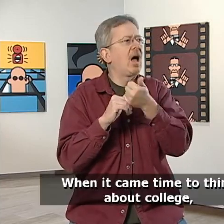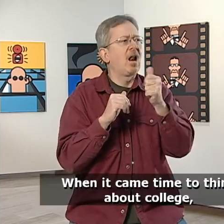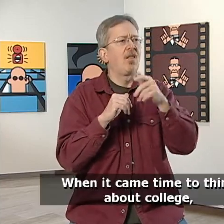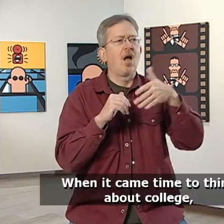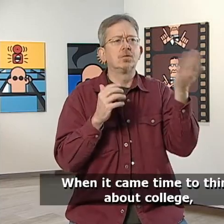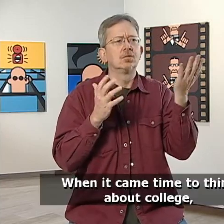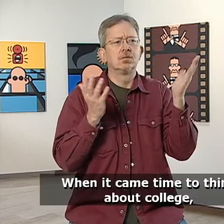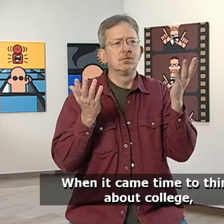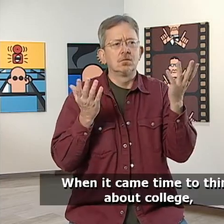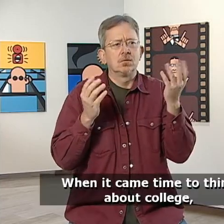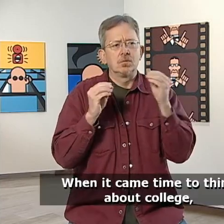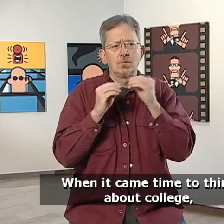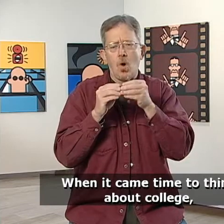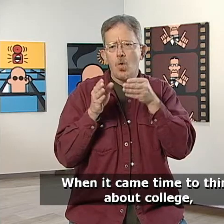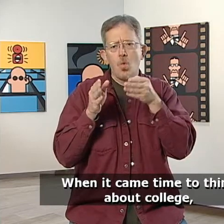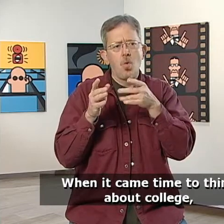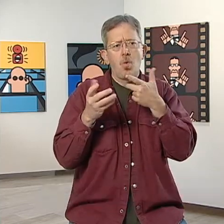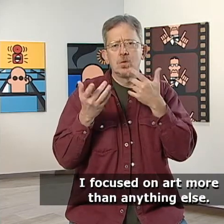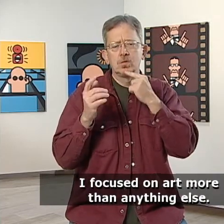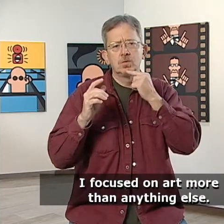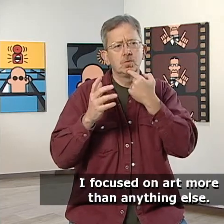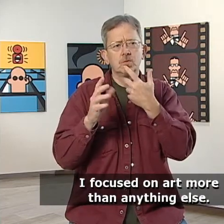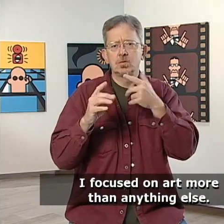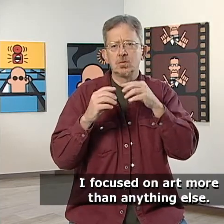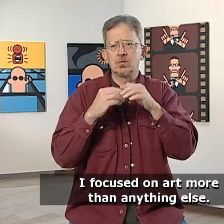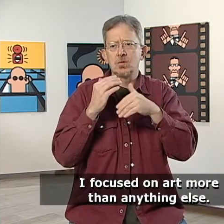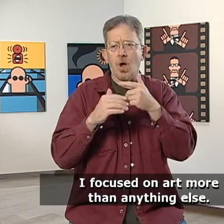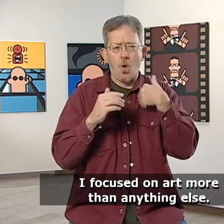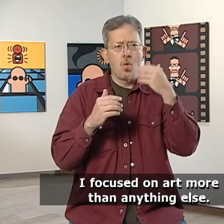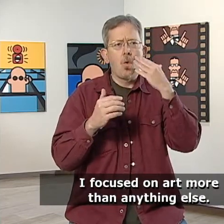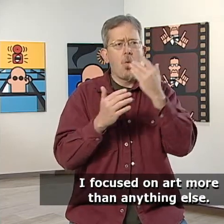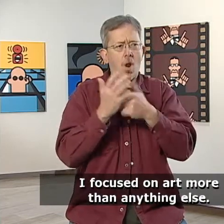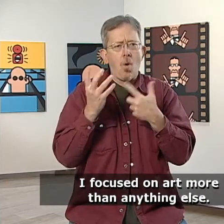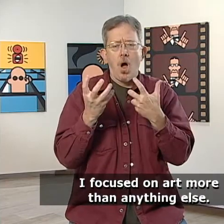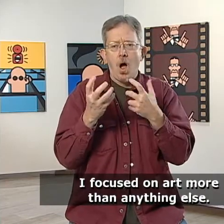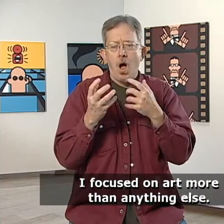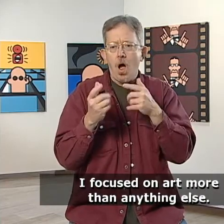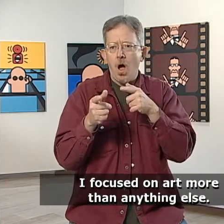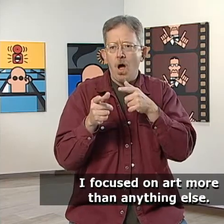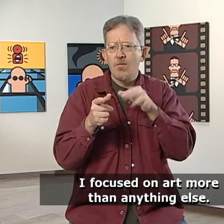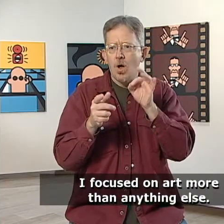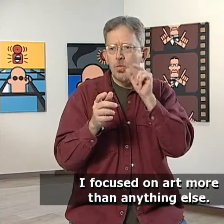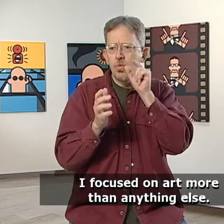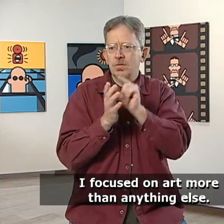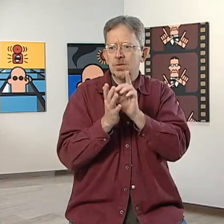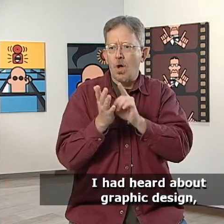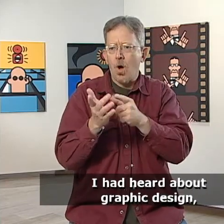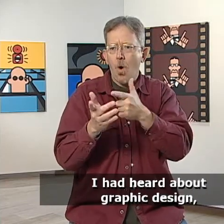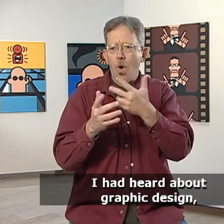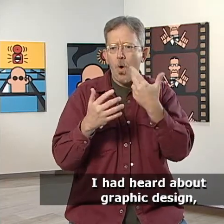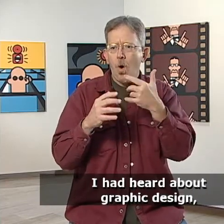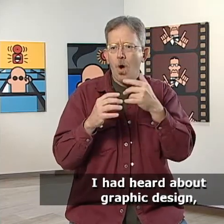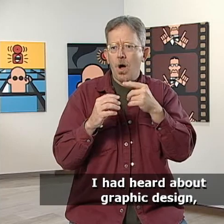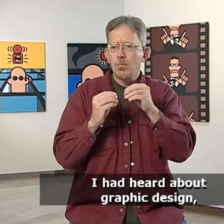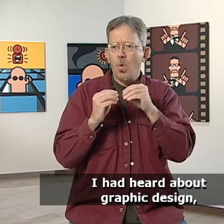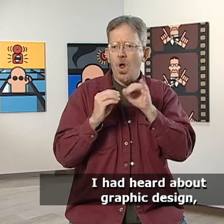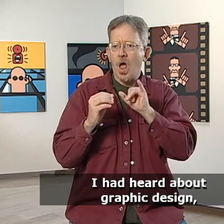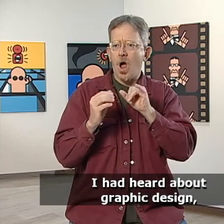And when it came time to think about college, I focused on art more than anything else. I had heard about graphic